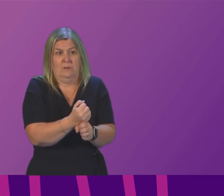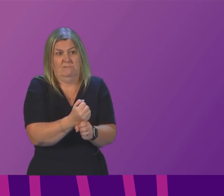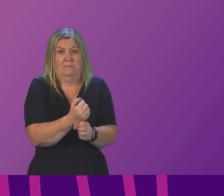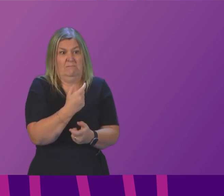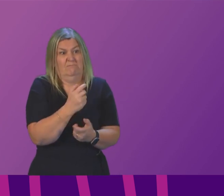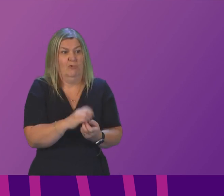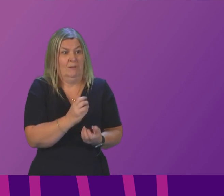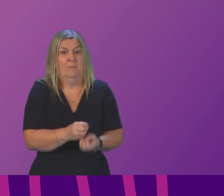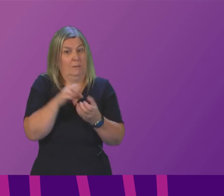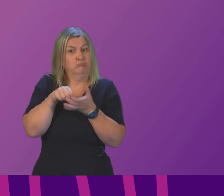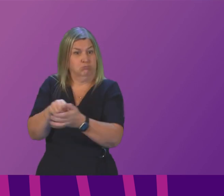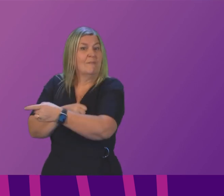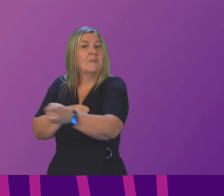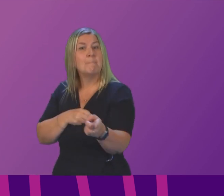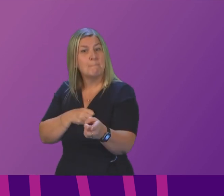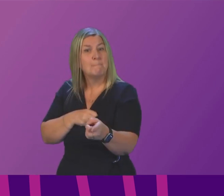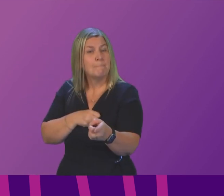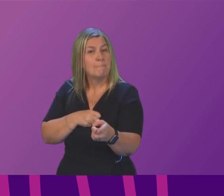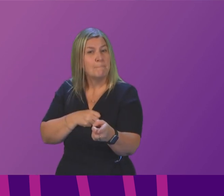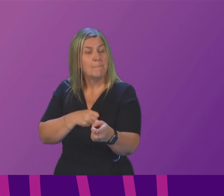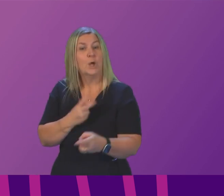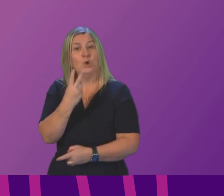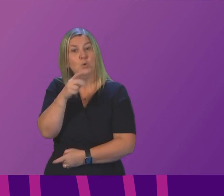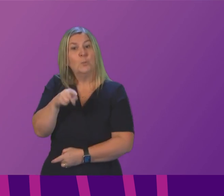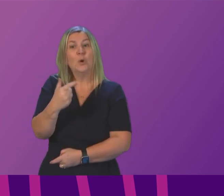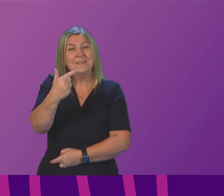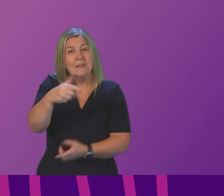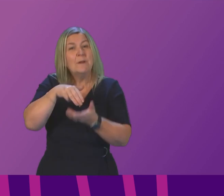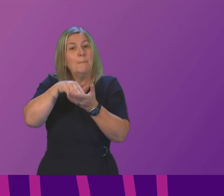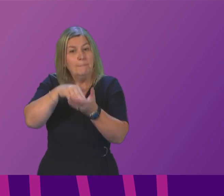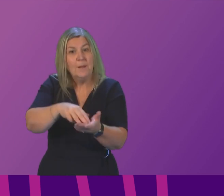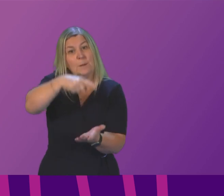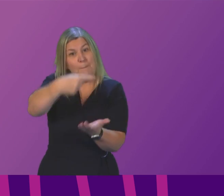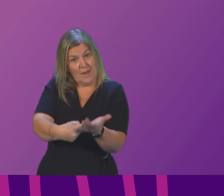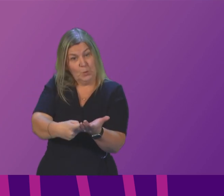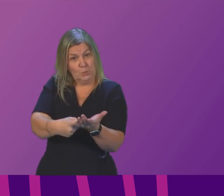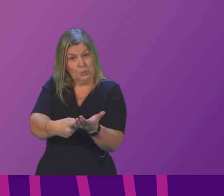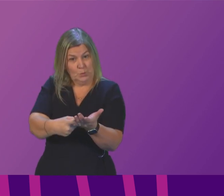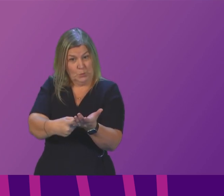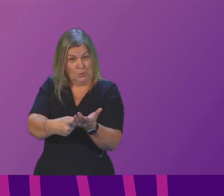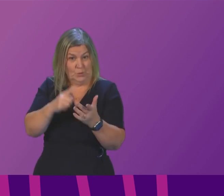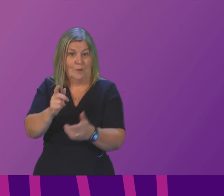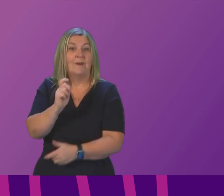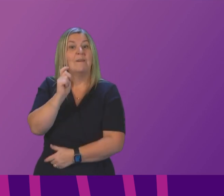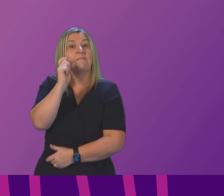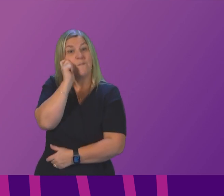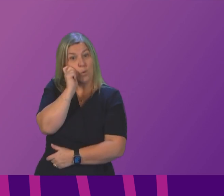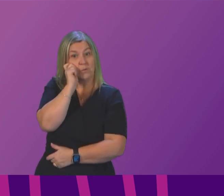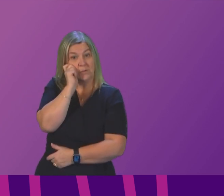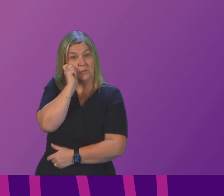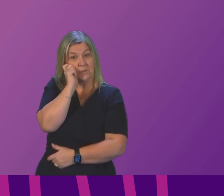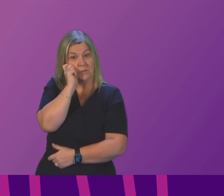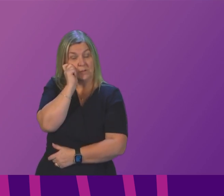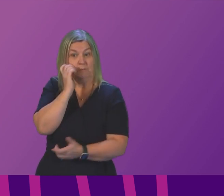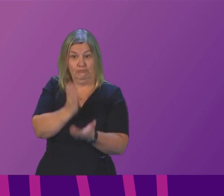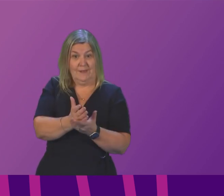they gave prisoners 2.7 million pounds worth of unhackable phones that were then